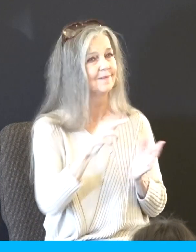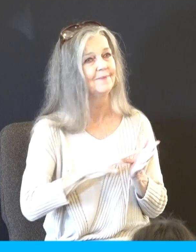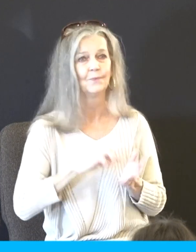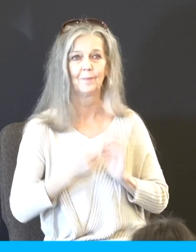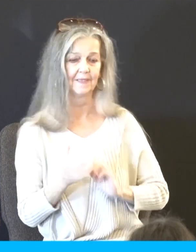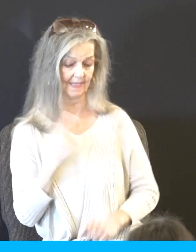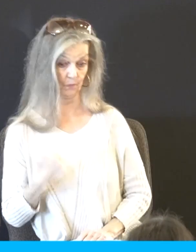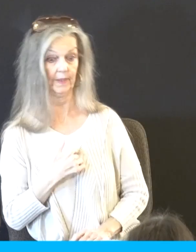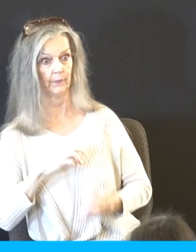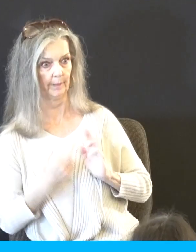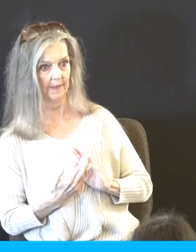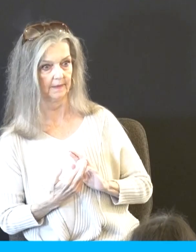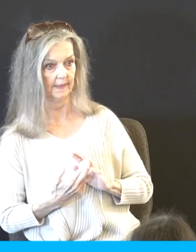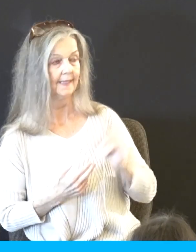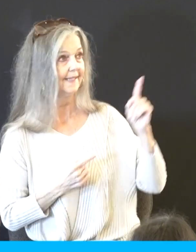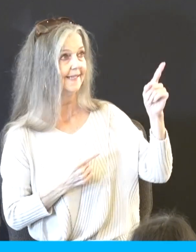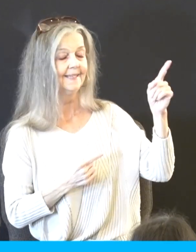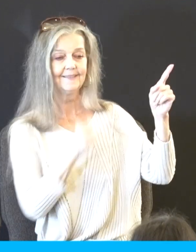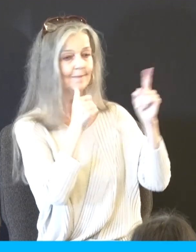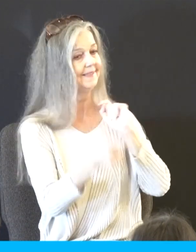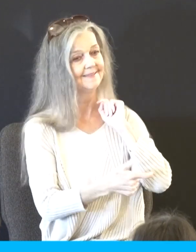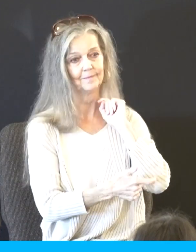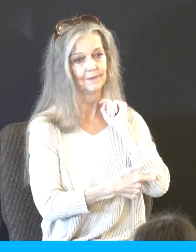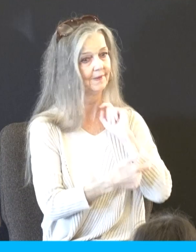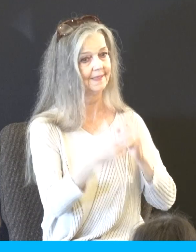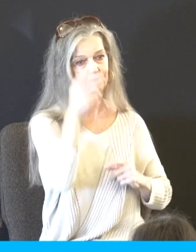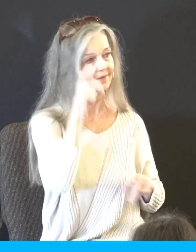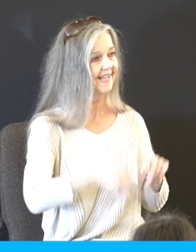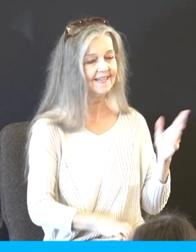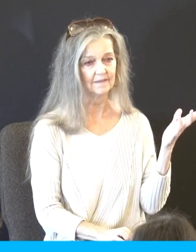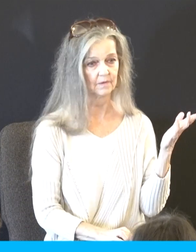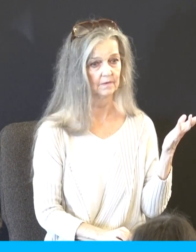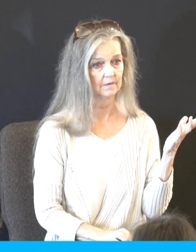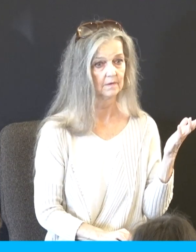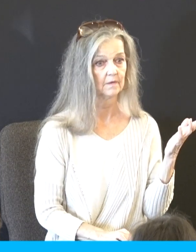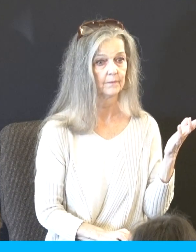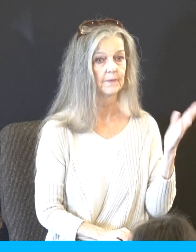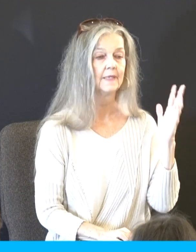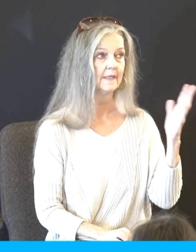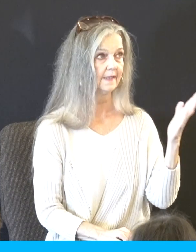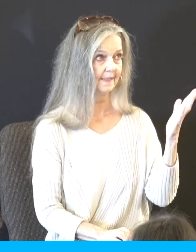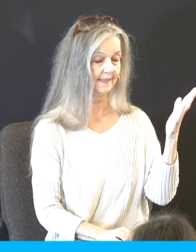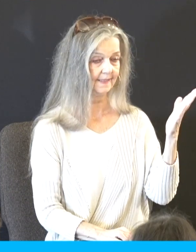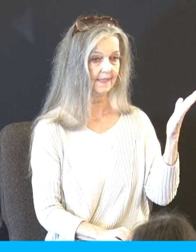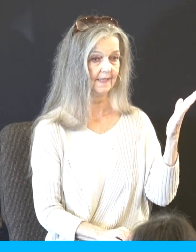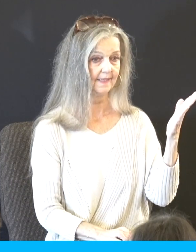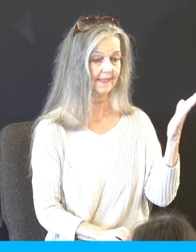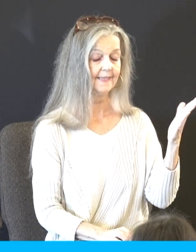He tells us he cannot even be tempted with evil. James chapter 1 verse 13 says, let every man when they're tempted with evil realize God cannot be tempted with evil. Neither